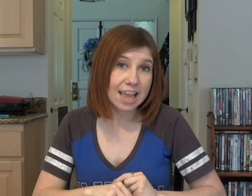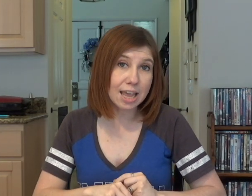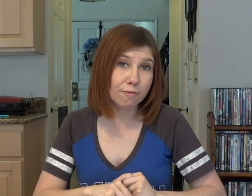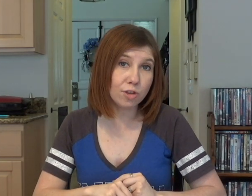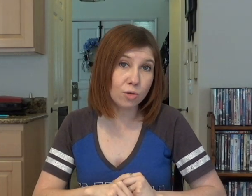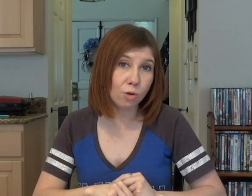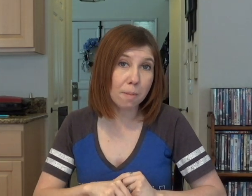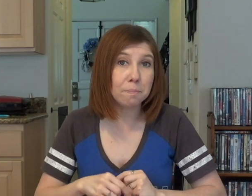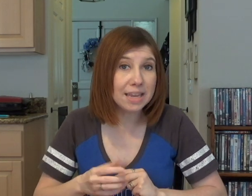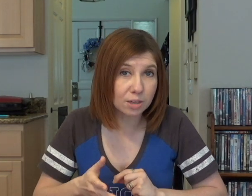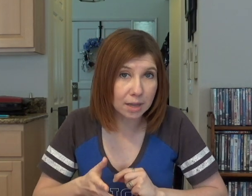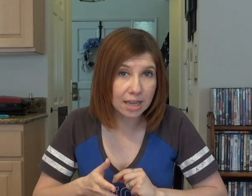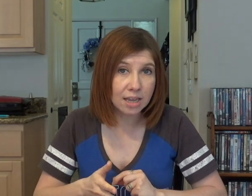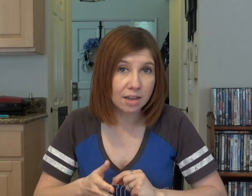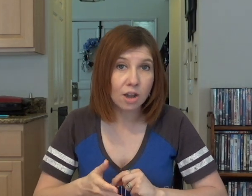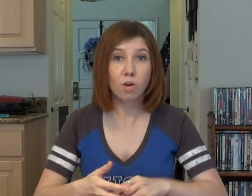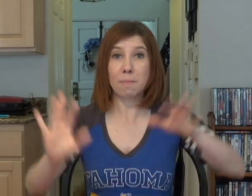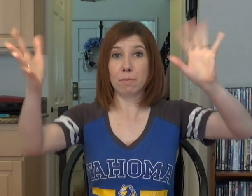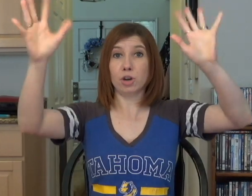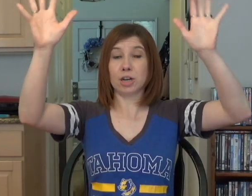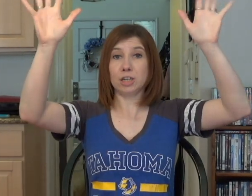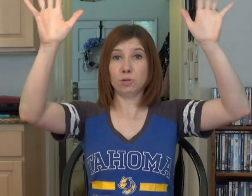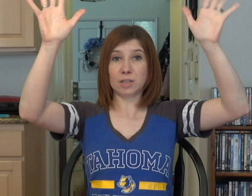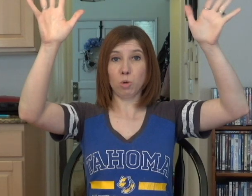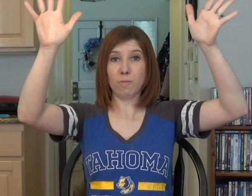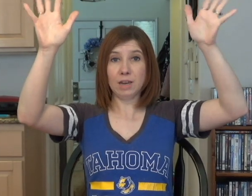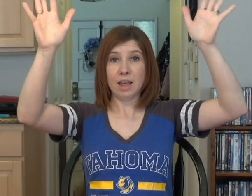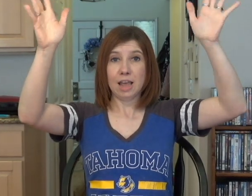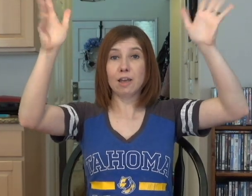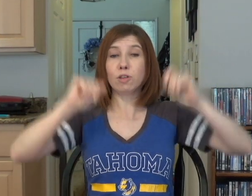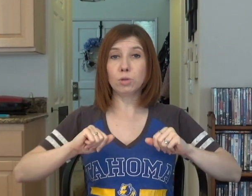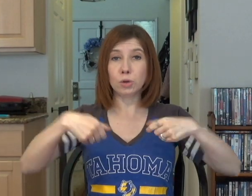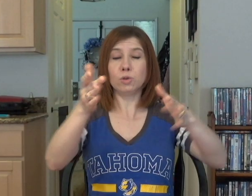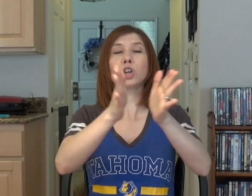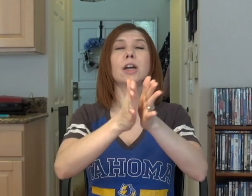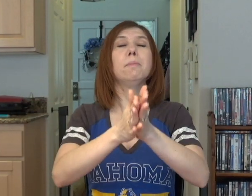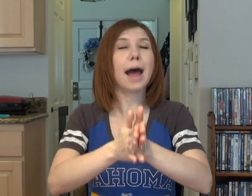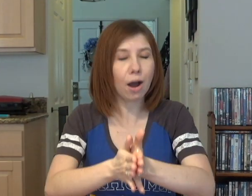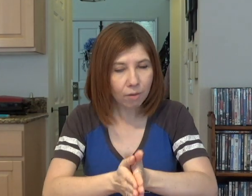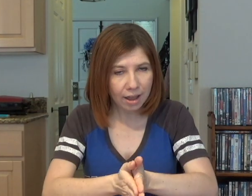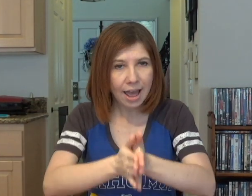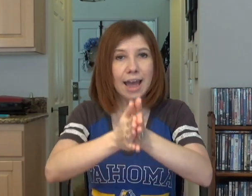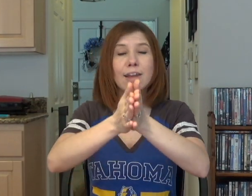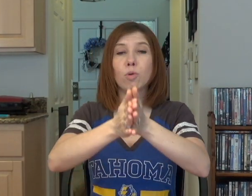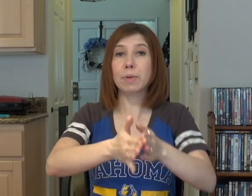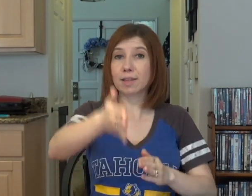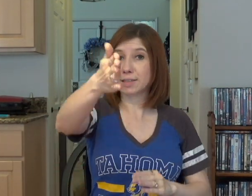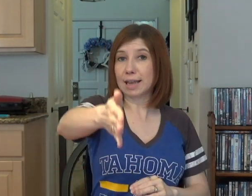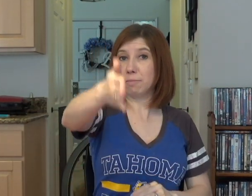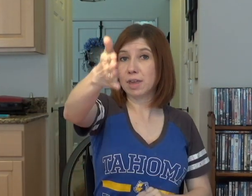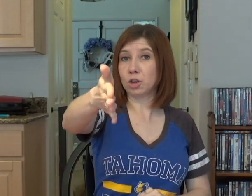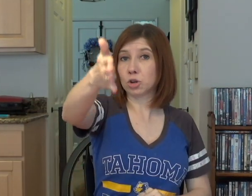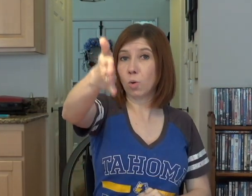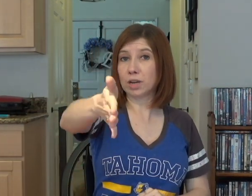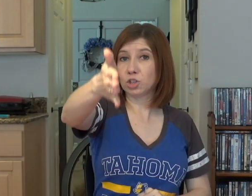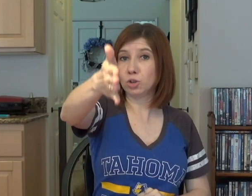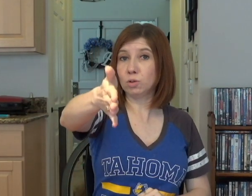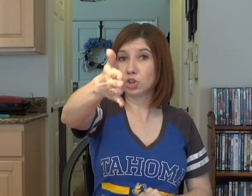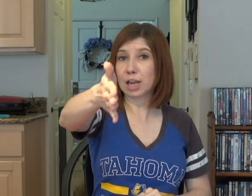If you beat me, remember, you're going to do this movement. If you lose, you're going to bow. And if we pick the same thing, you're going to shake